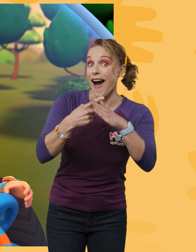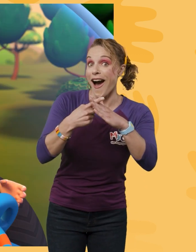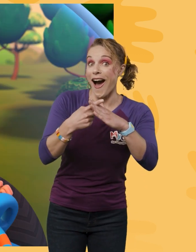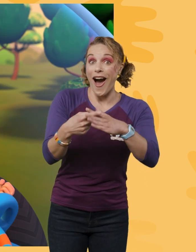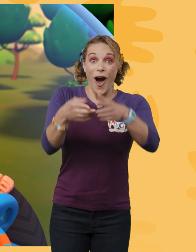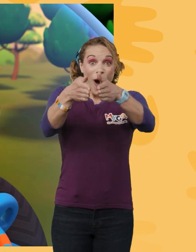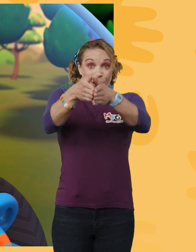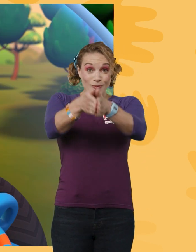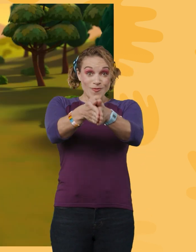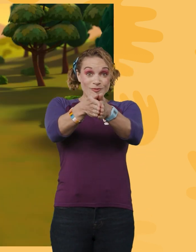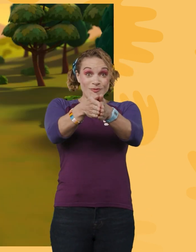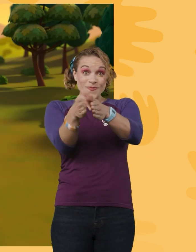Blippi Station!